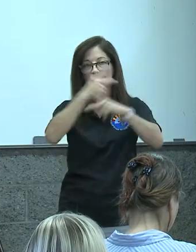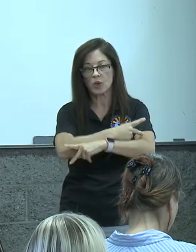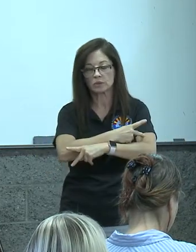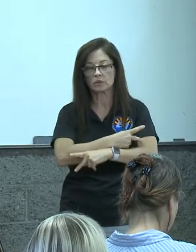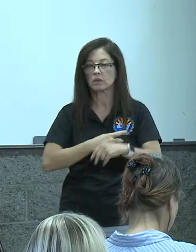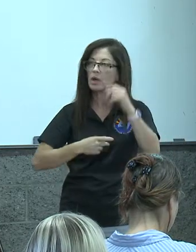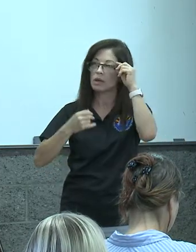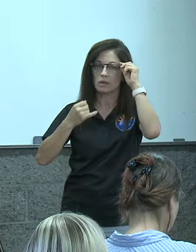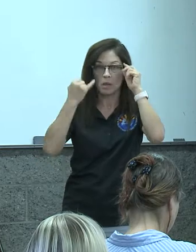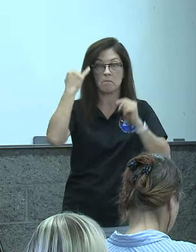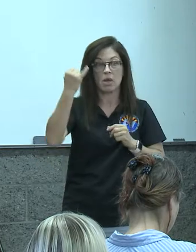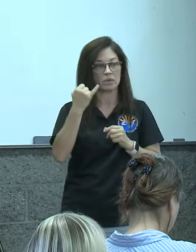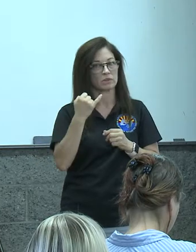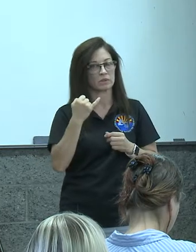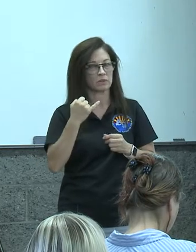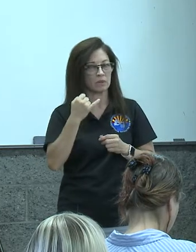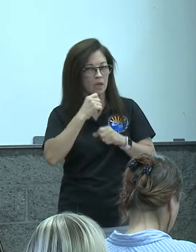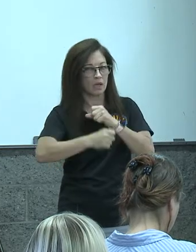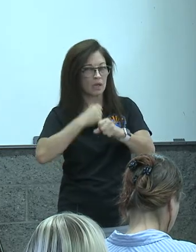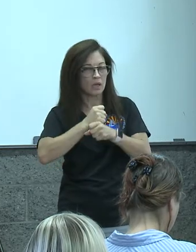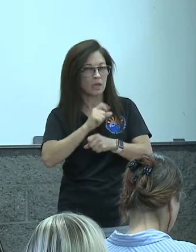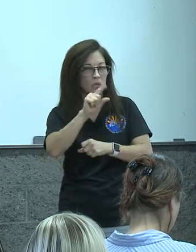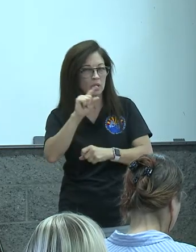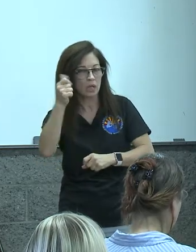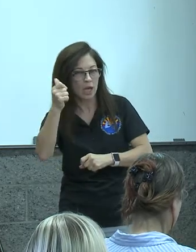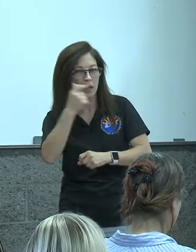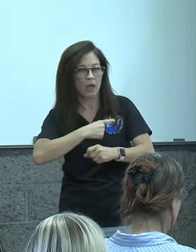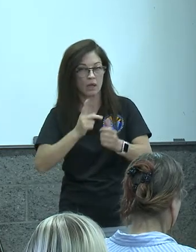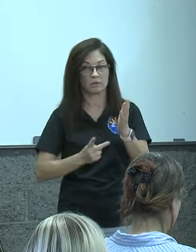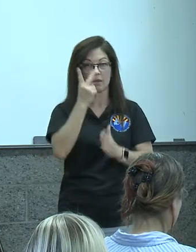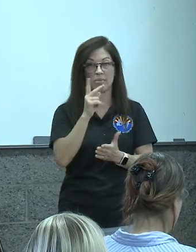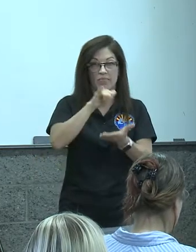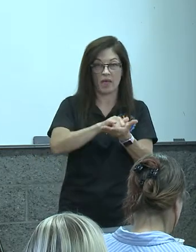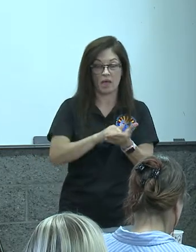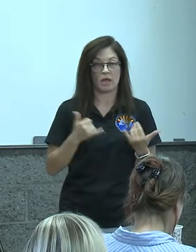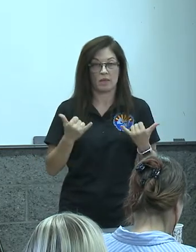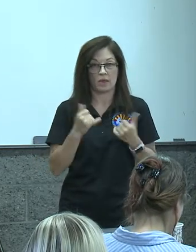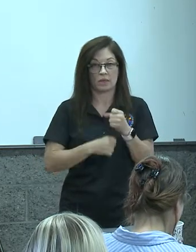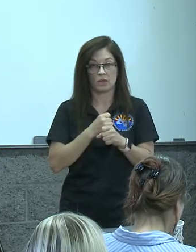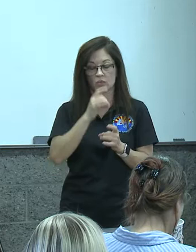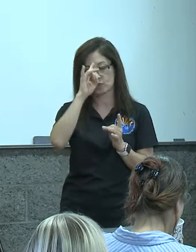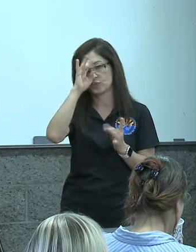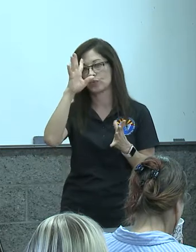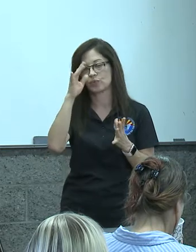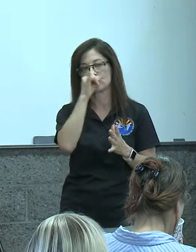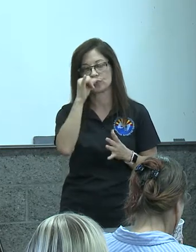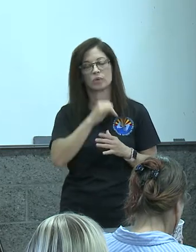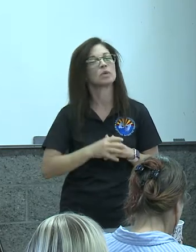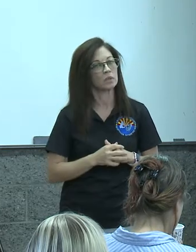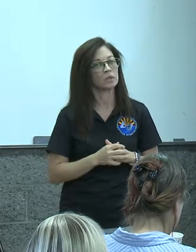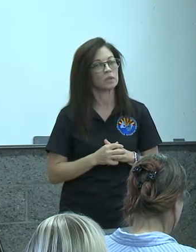can think of what it was in 2010 and just double that that's probably what we're talking about